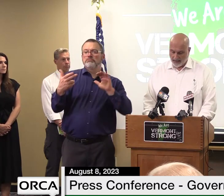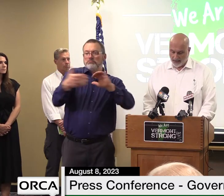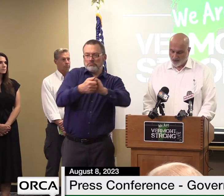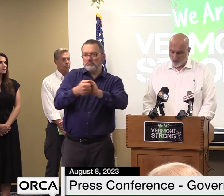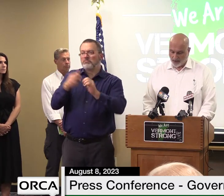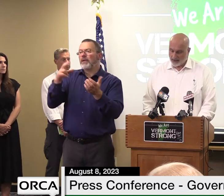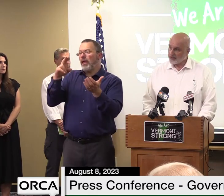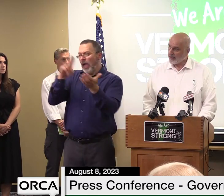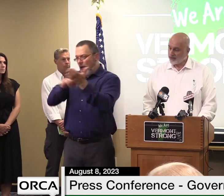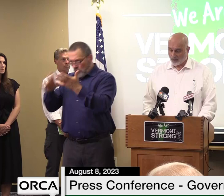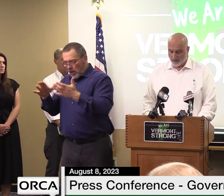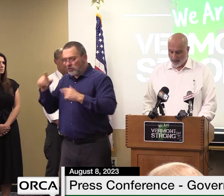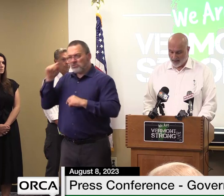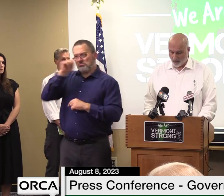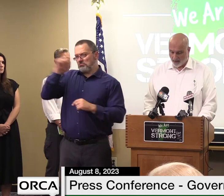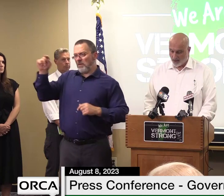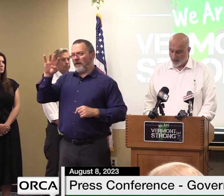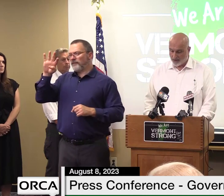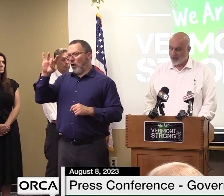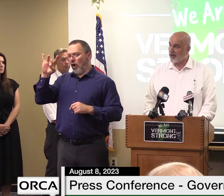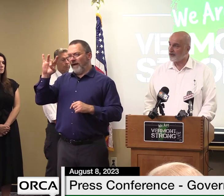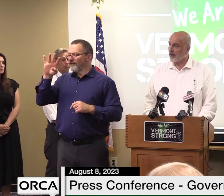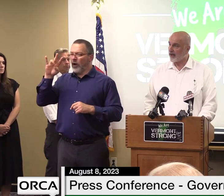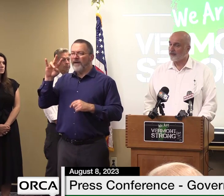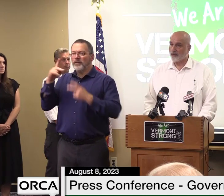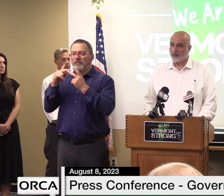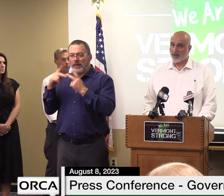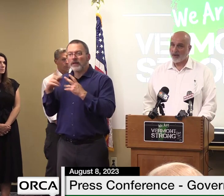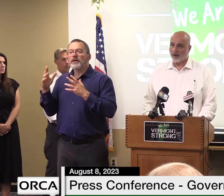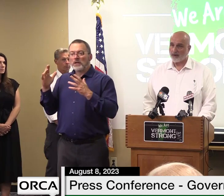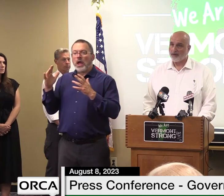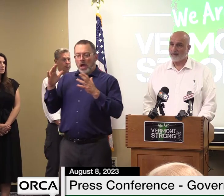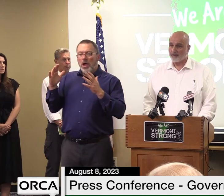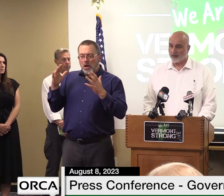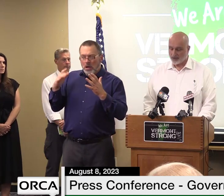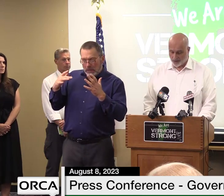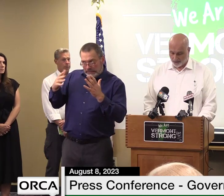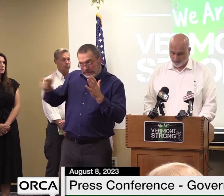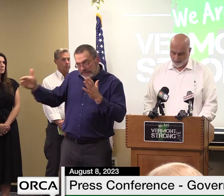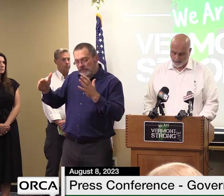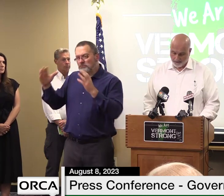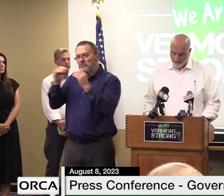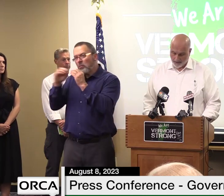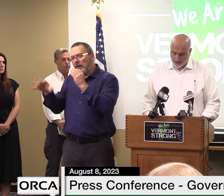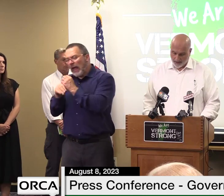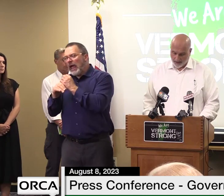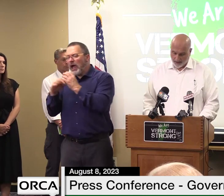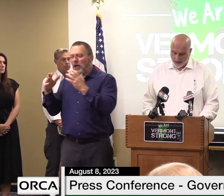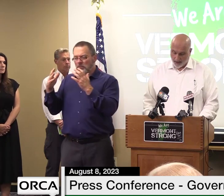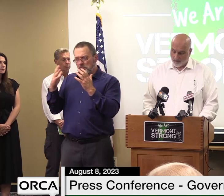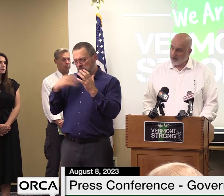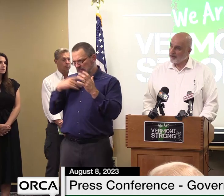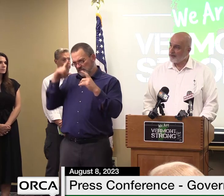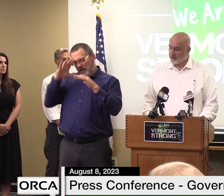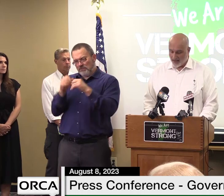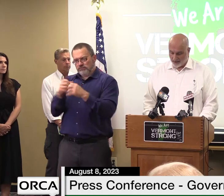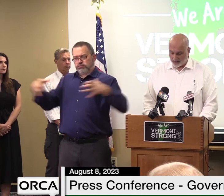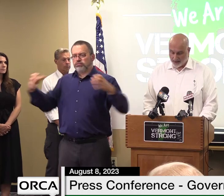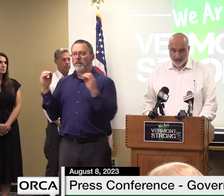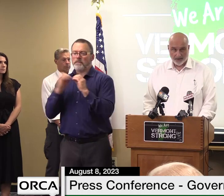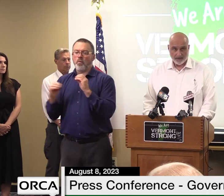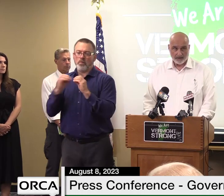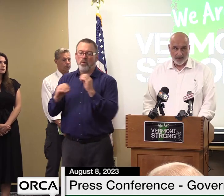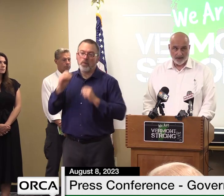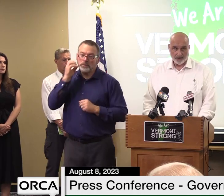and is working to get the remaining work under contract for repair very soon among the